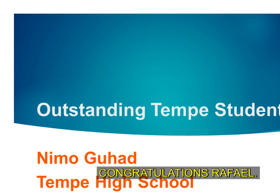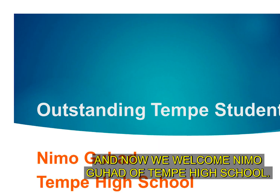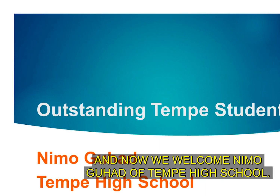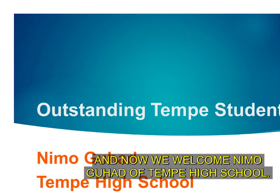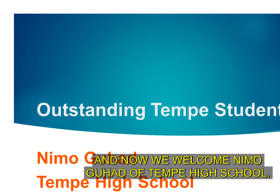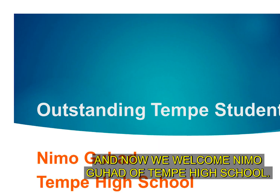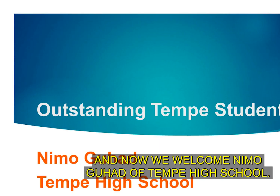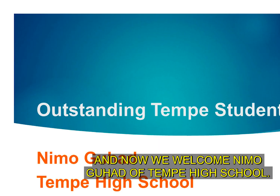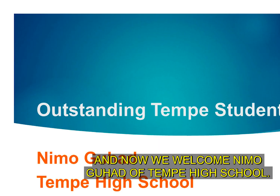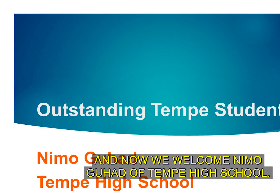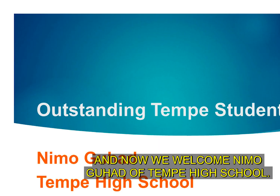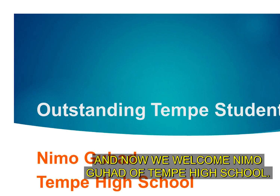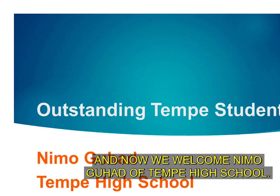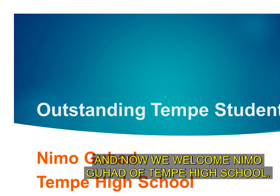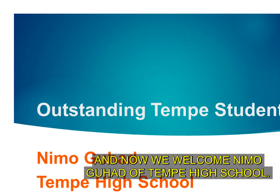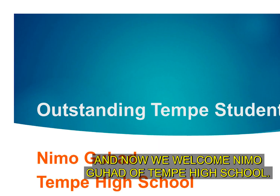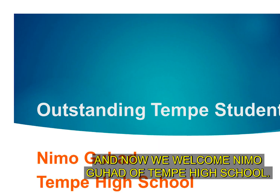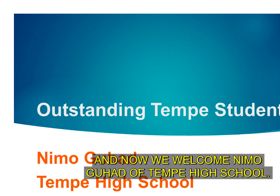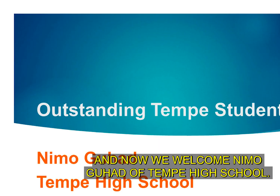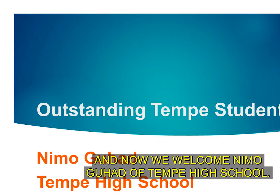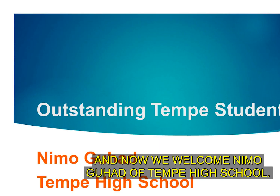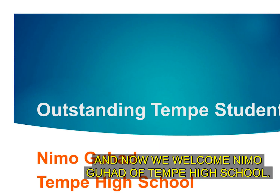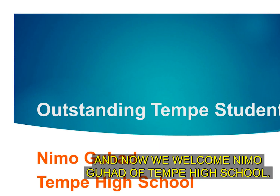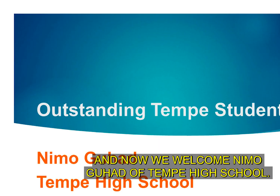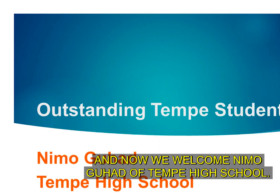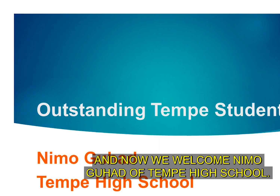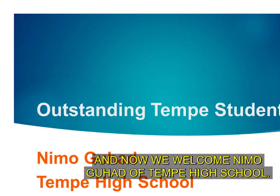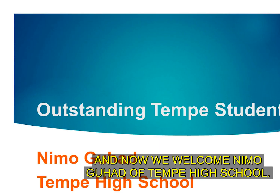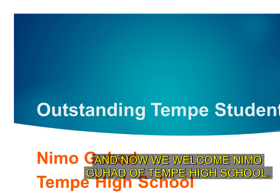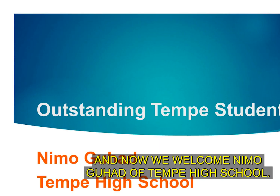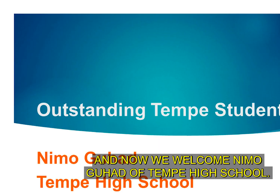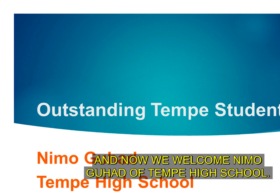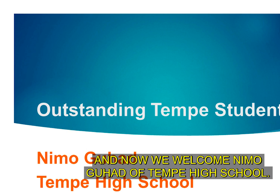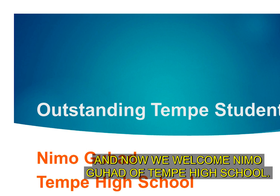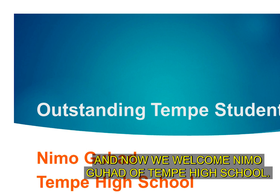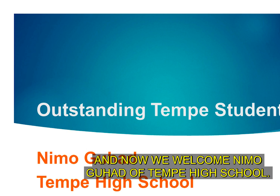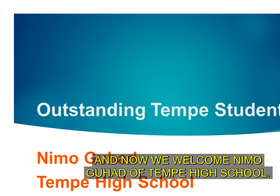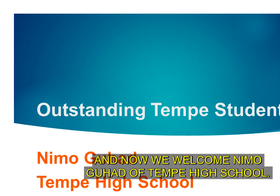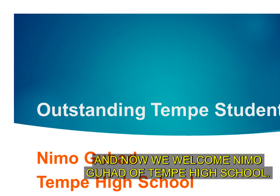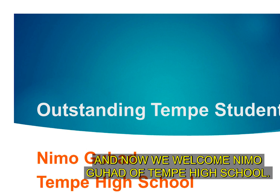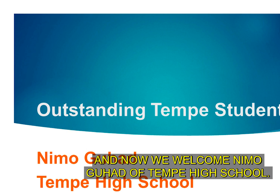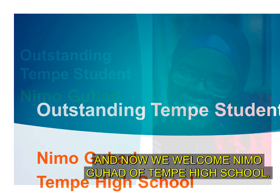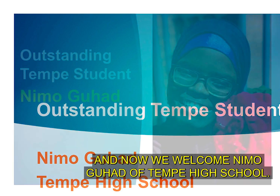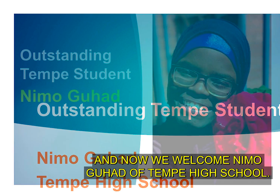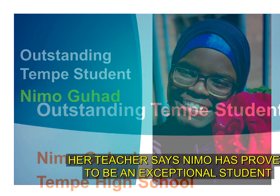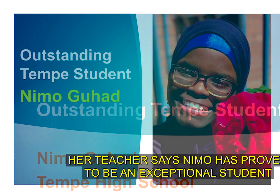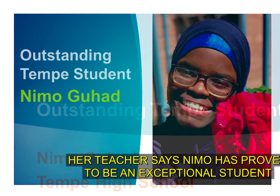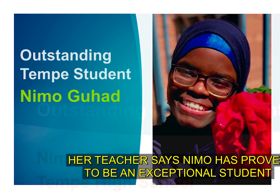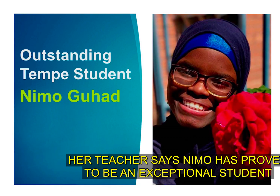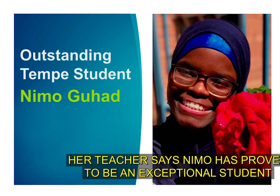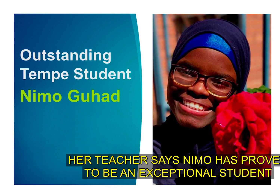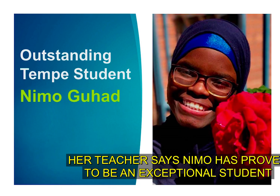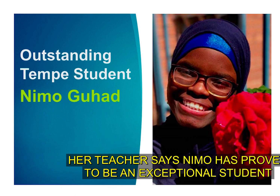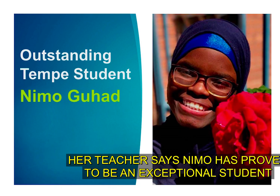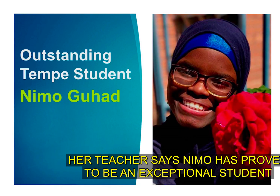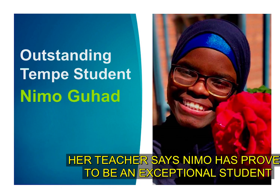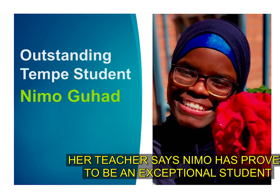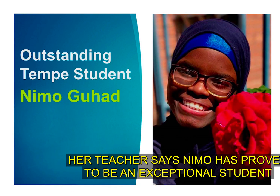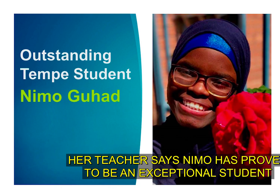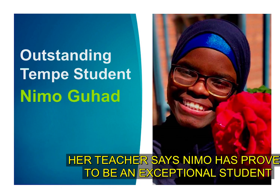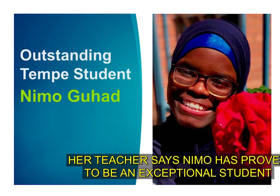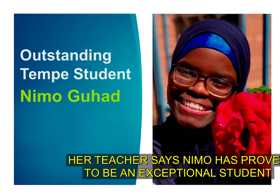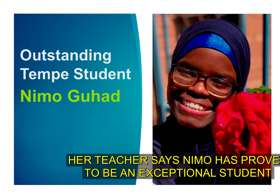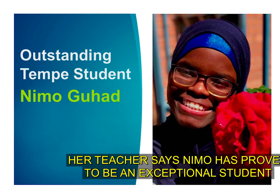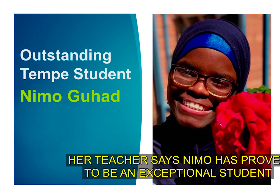and now we welcome nemo guhood of tempe high school her teacher says nemo